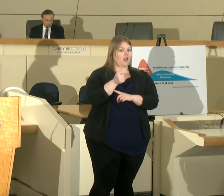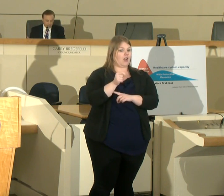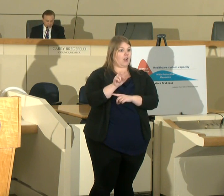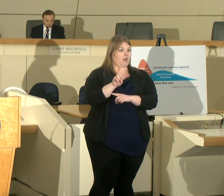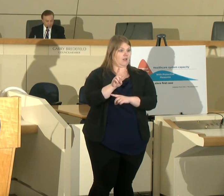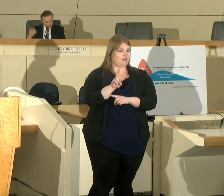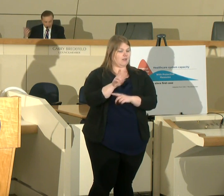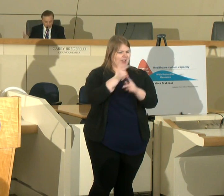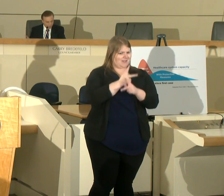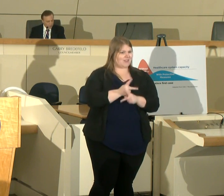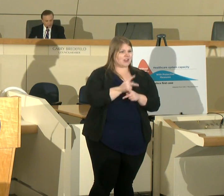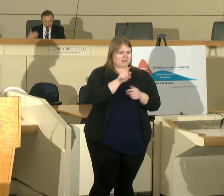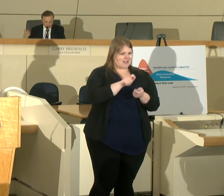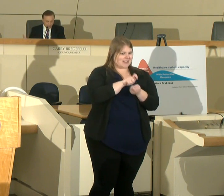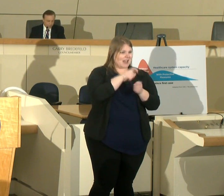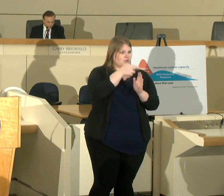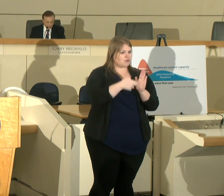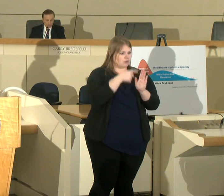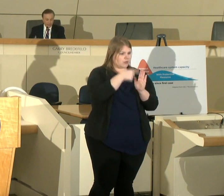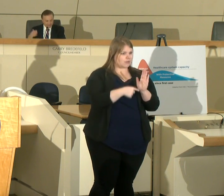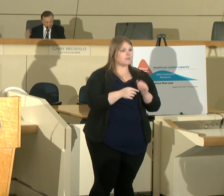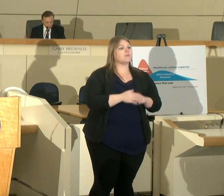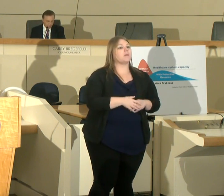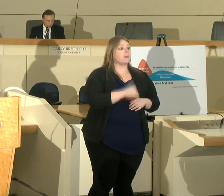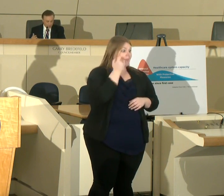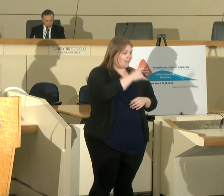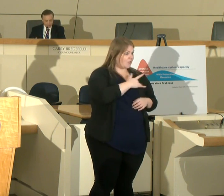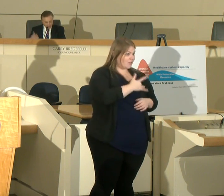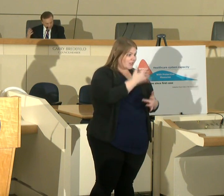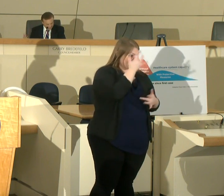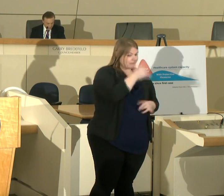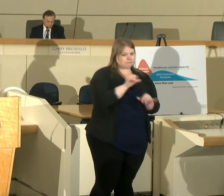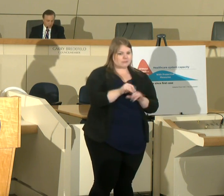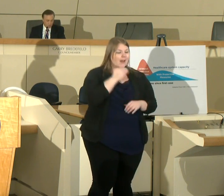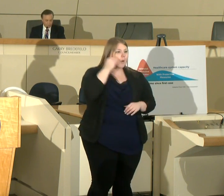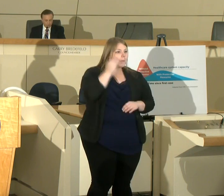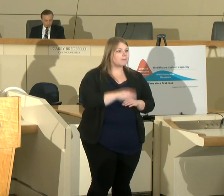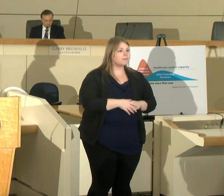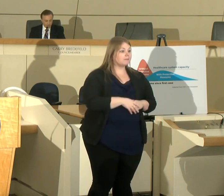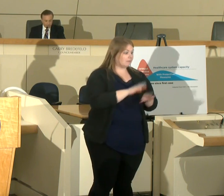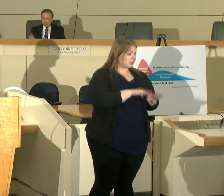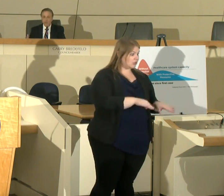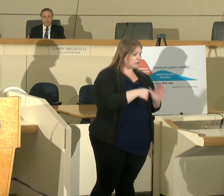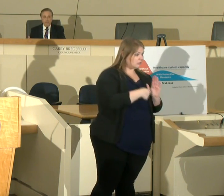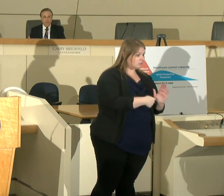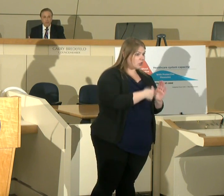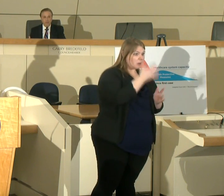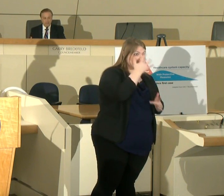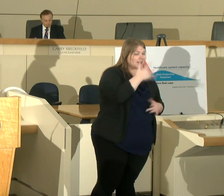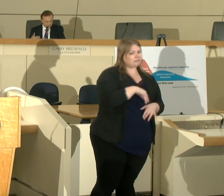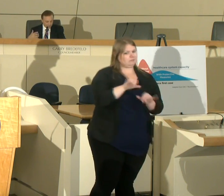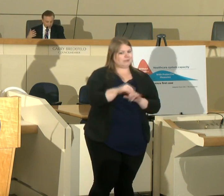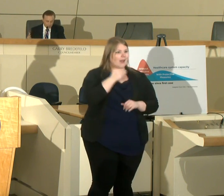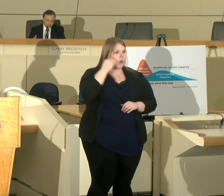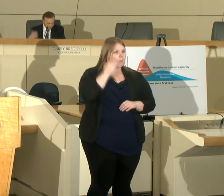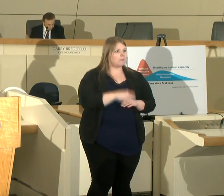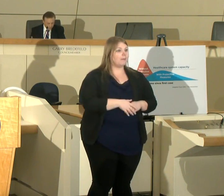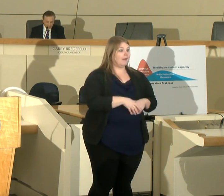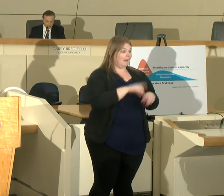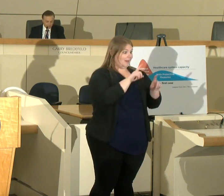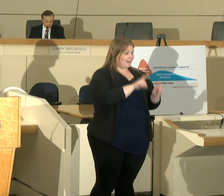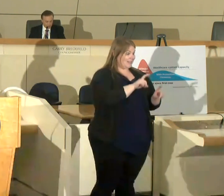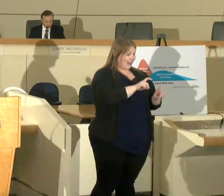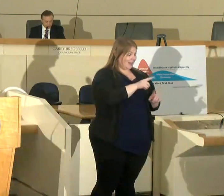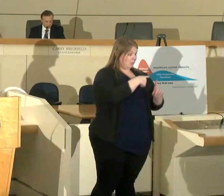what the guidelines are for example they tell you feel sick stay home children sick keep them home anyone's tested positive in the family